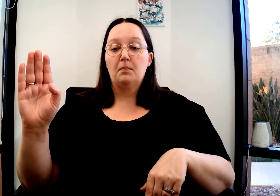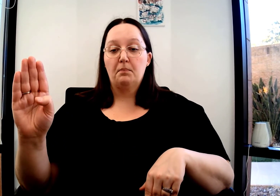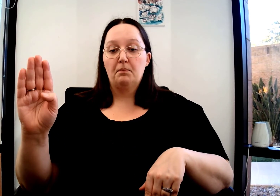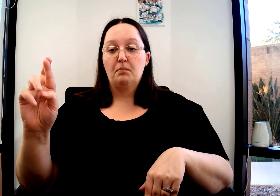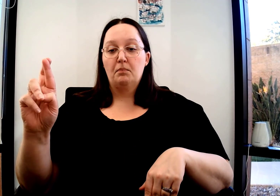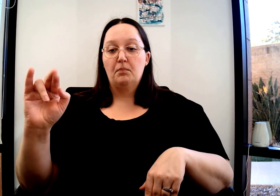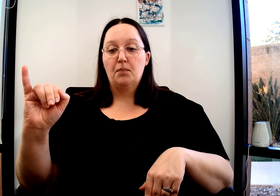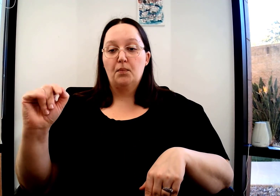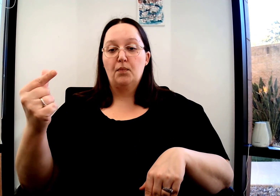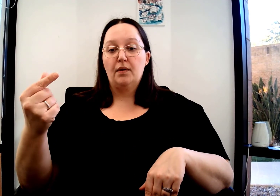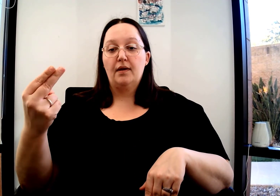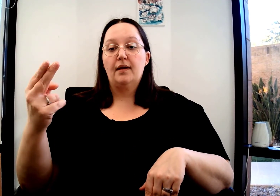Light or bright.